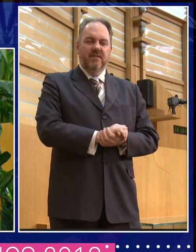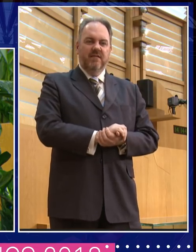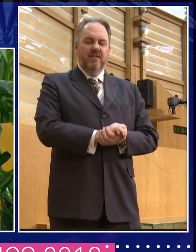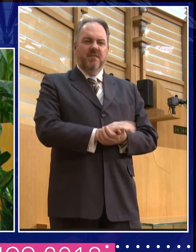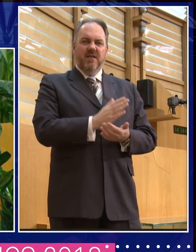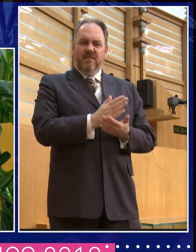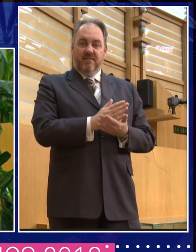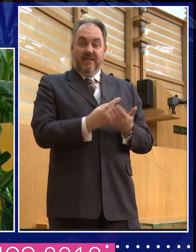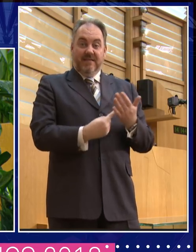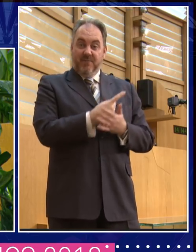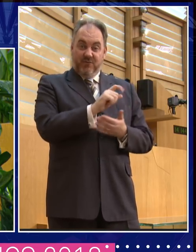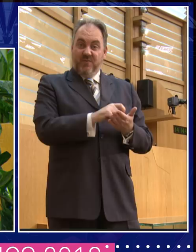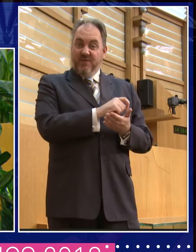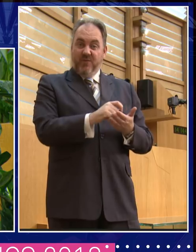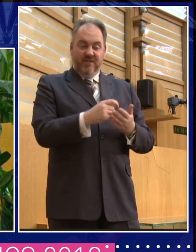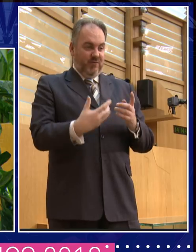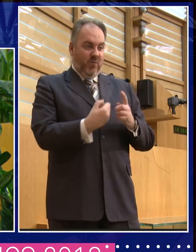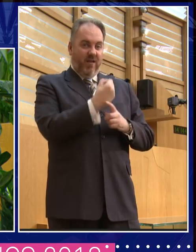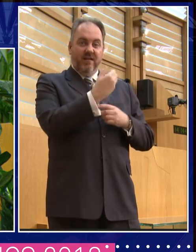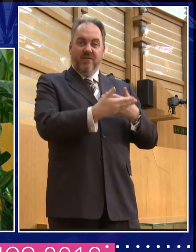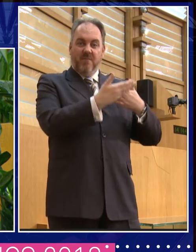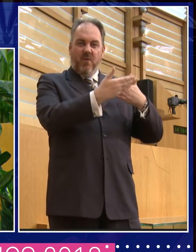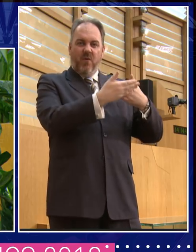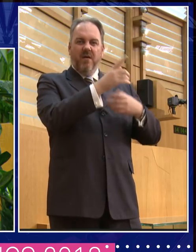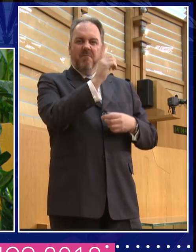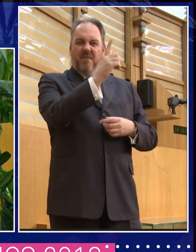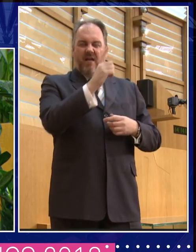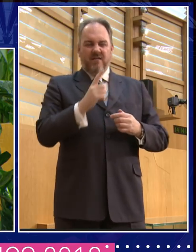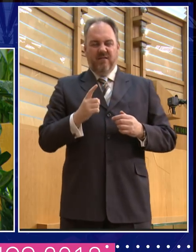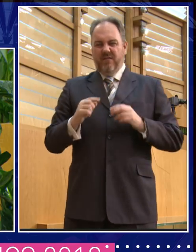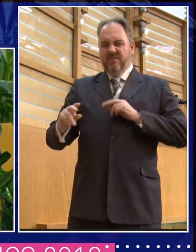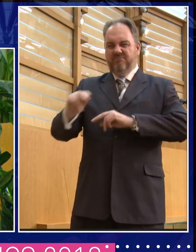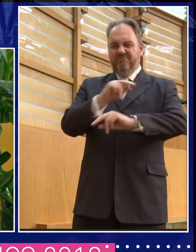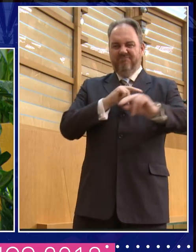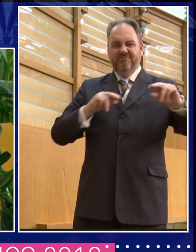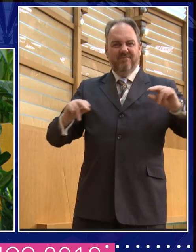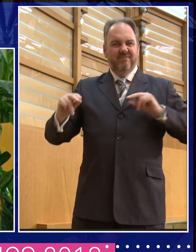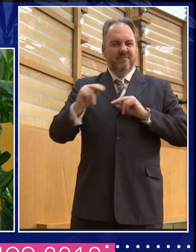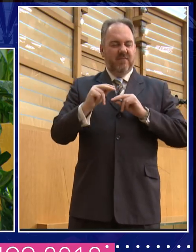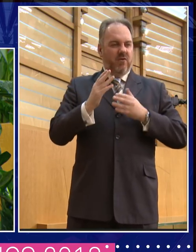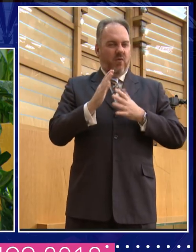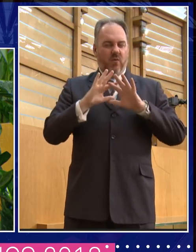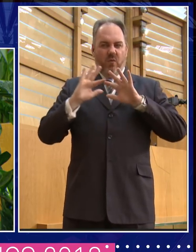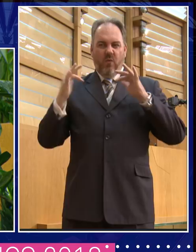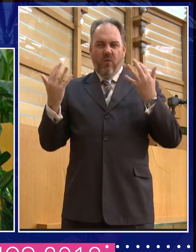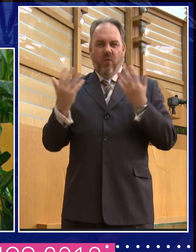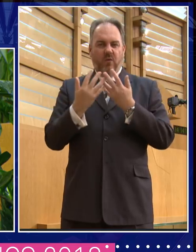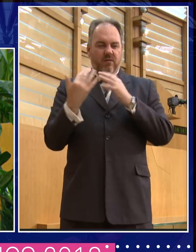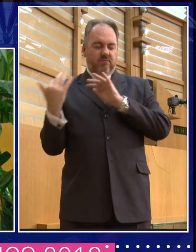But the commentariat that just rounded on her to